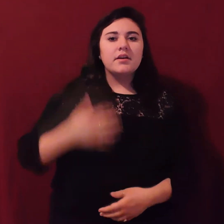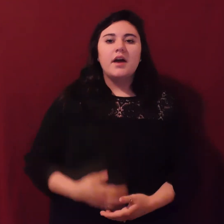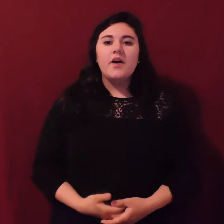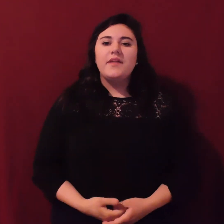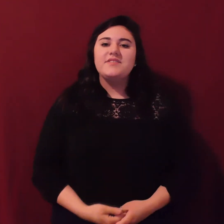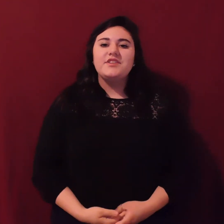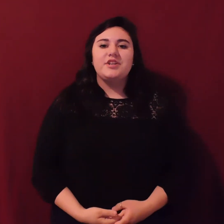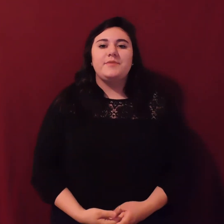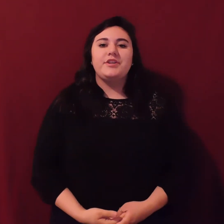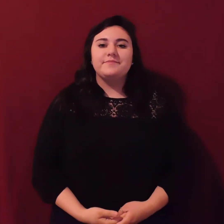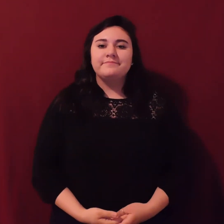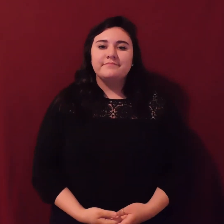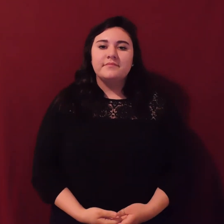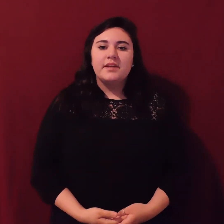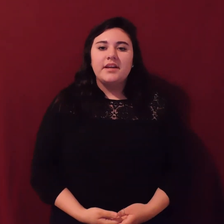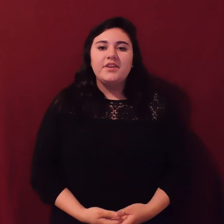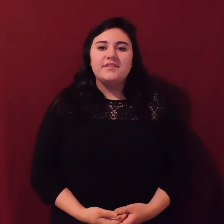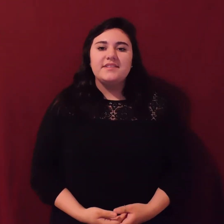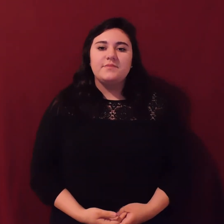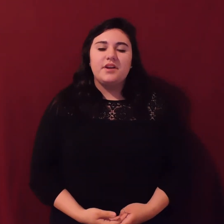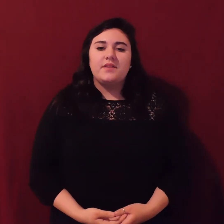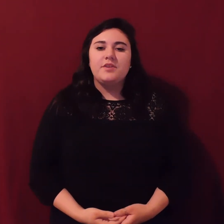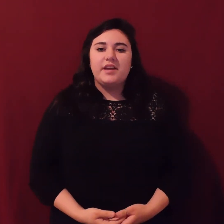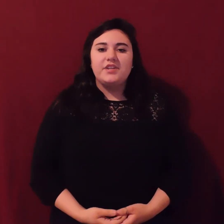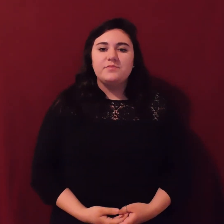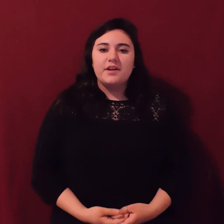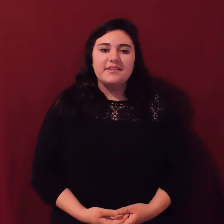Oh, that's our interpreter. Here to assist with our communication process.